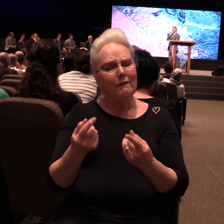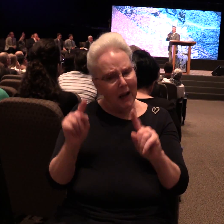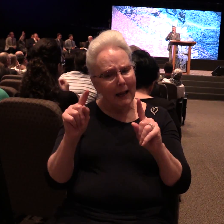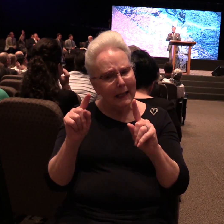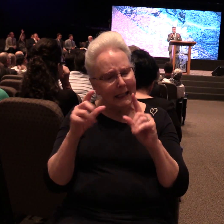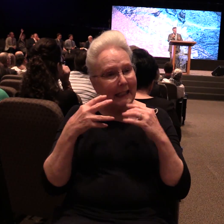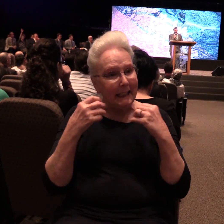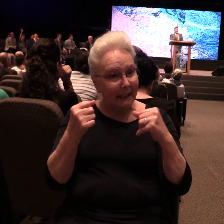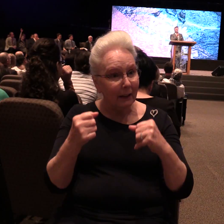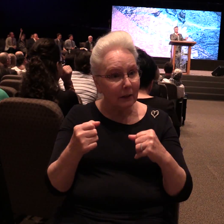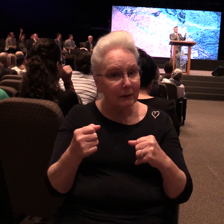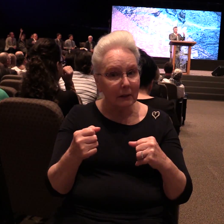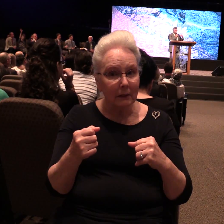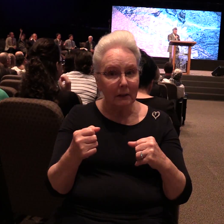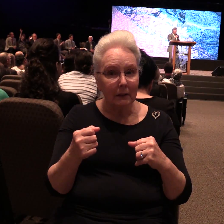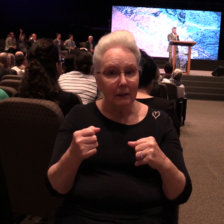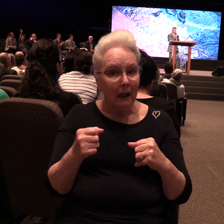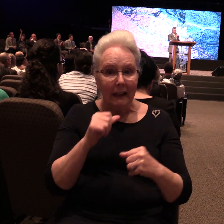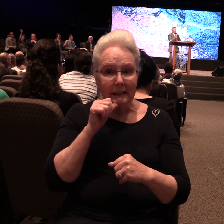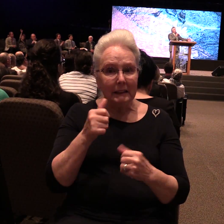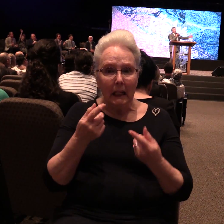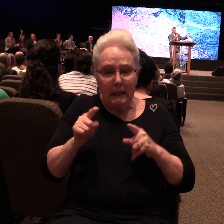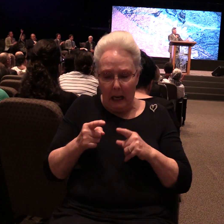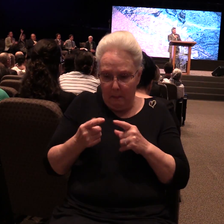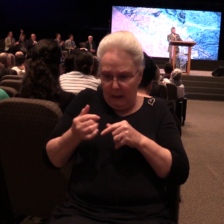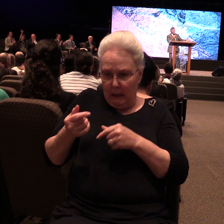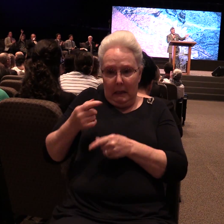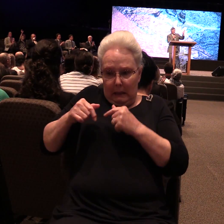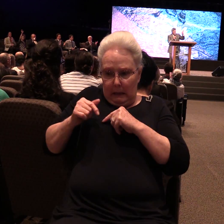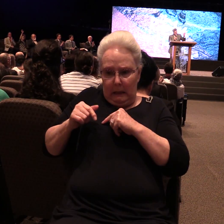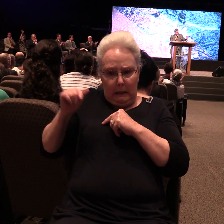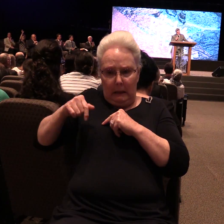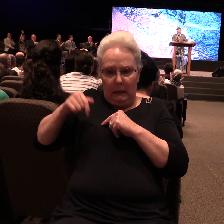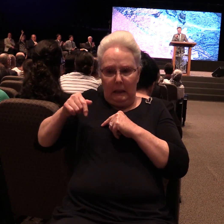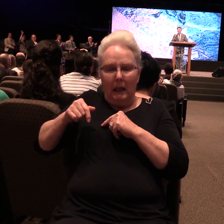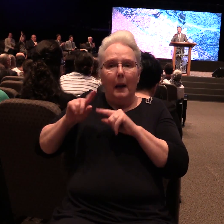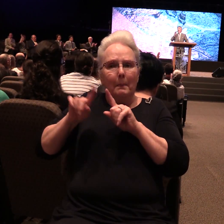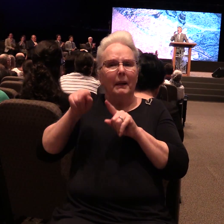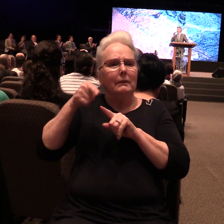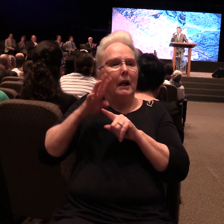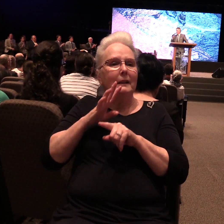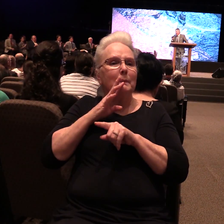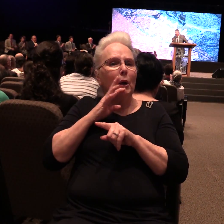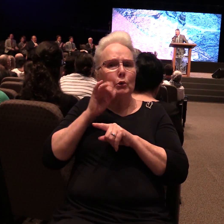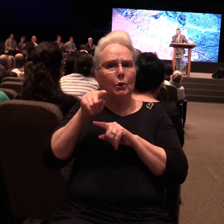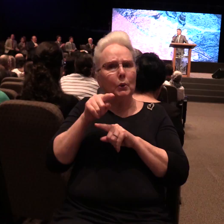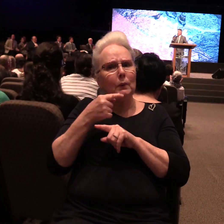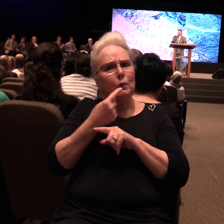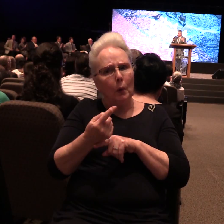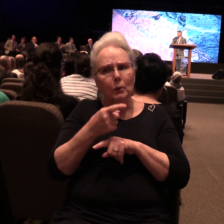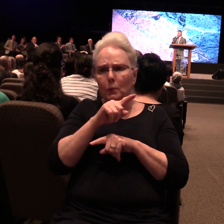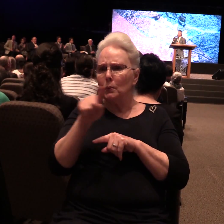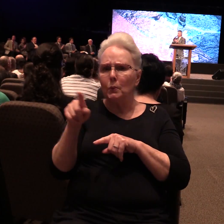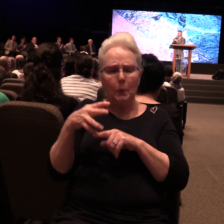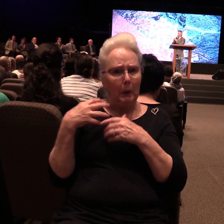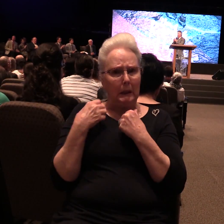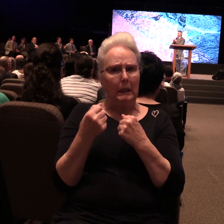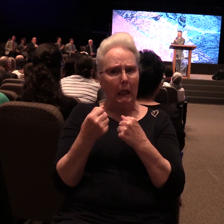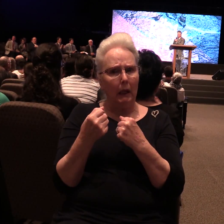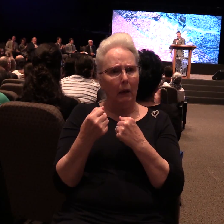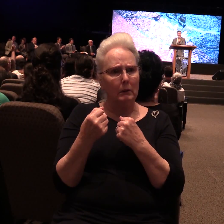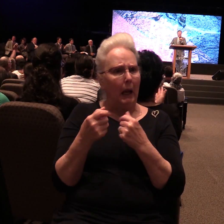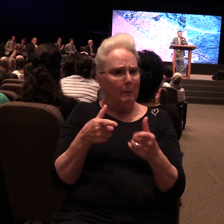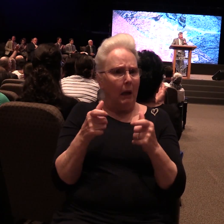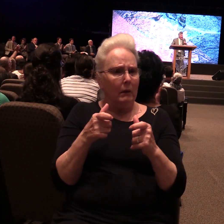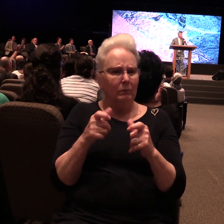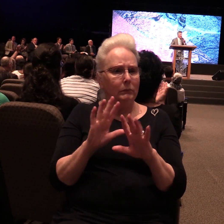celebrate the reality of the inception. The concept of God speaking and the reality of it showing up in our